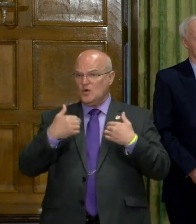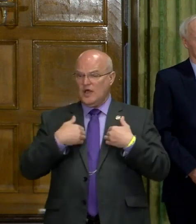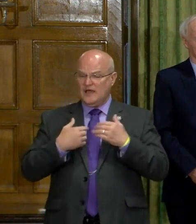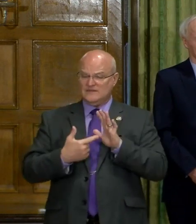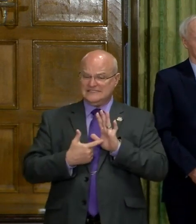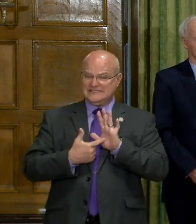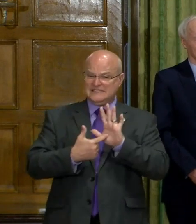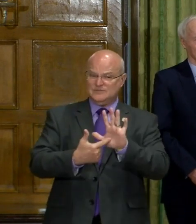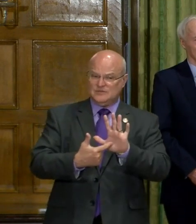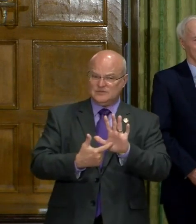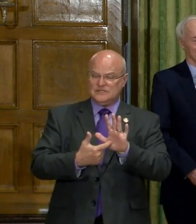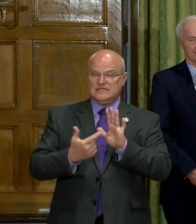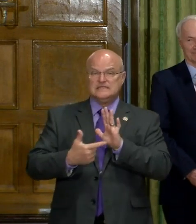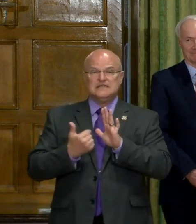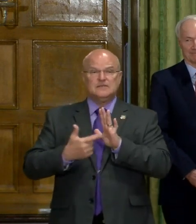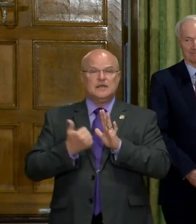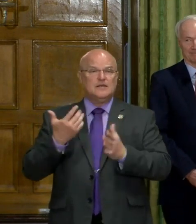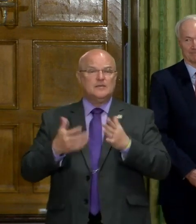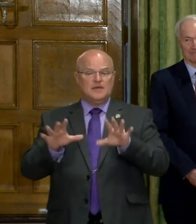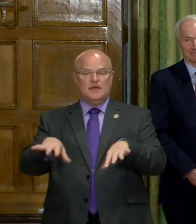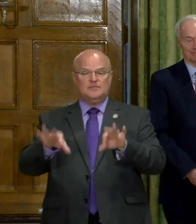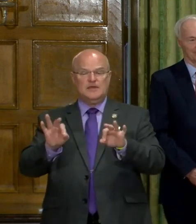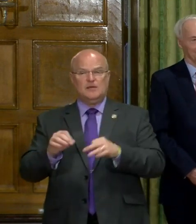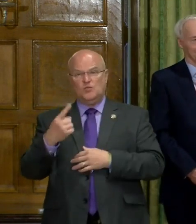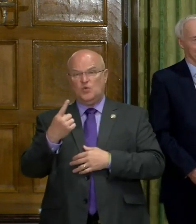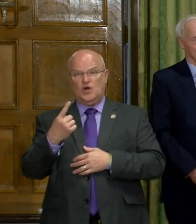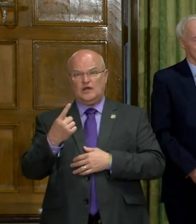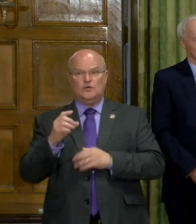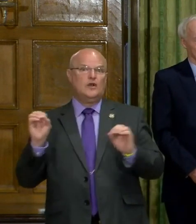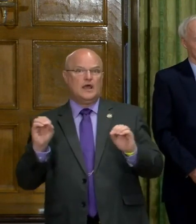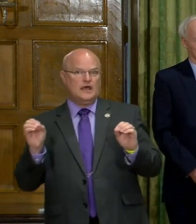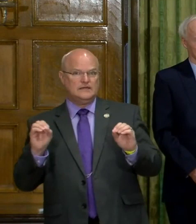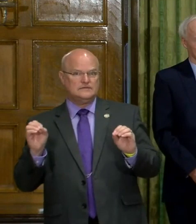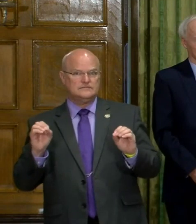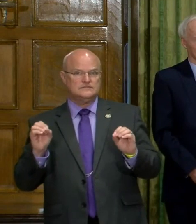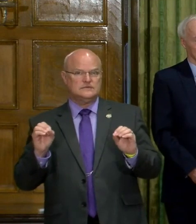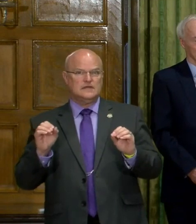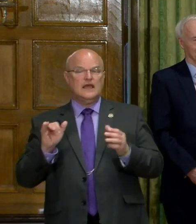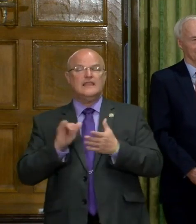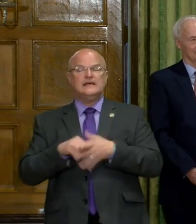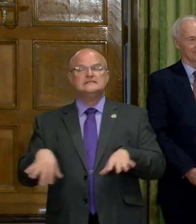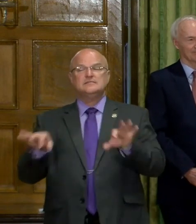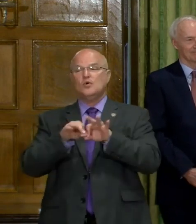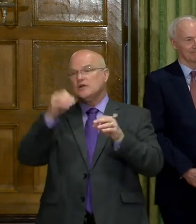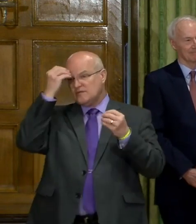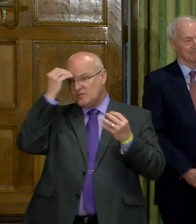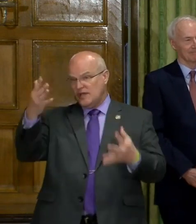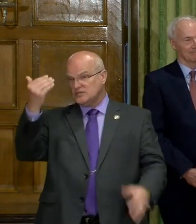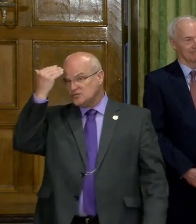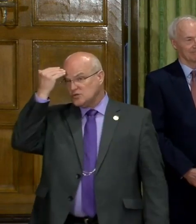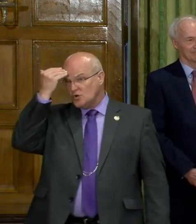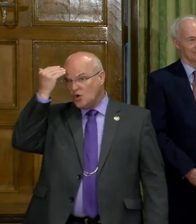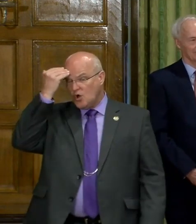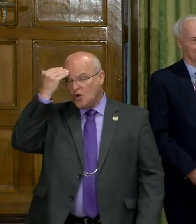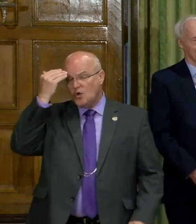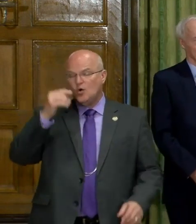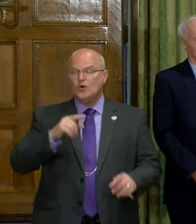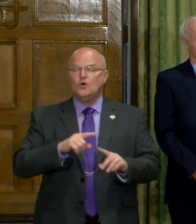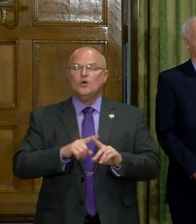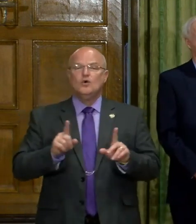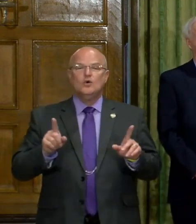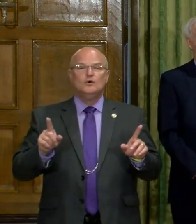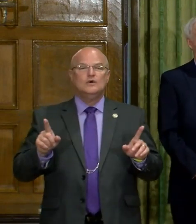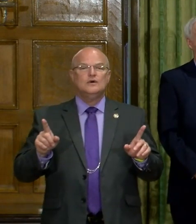who have symptoms. In some cases, they may pick up one or none. Um, that's important information to know, but,